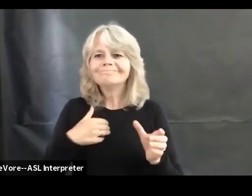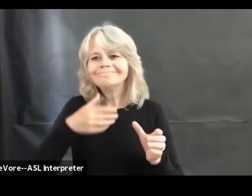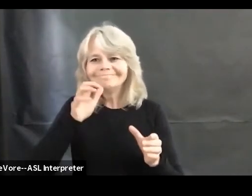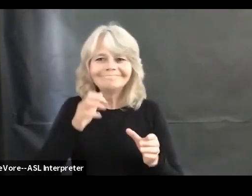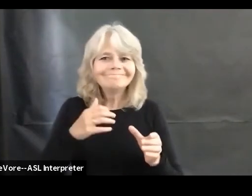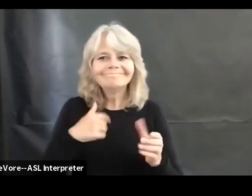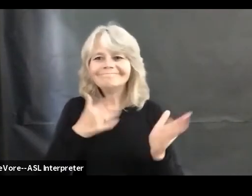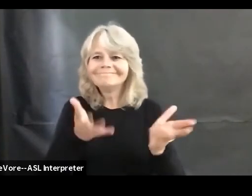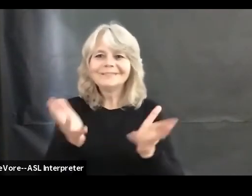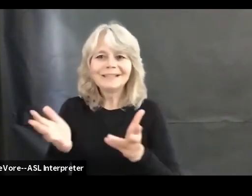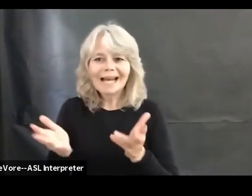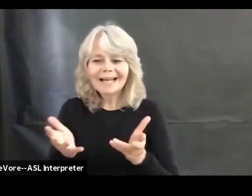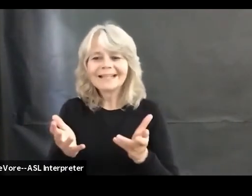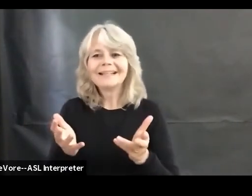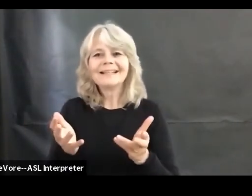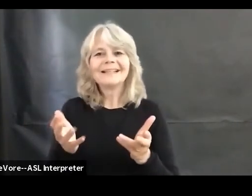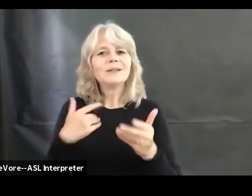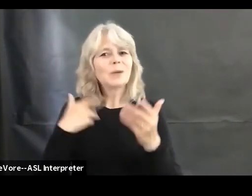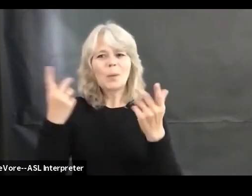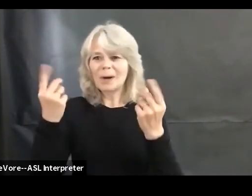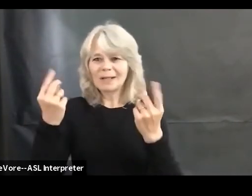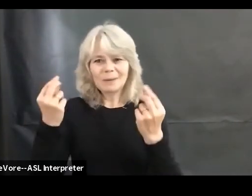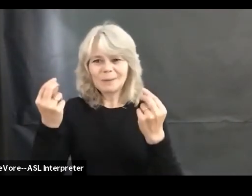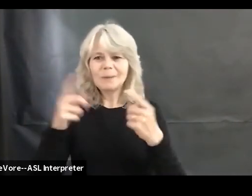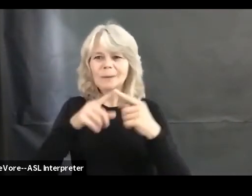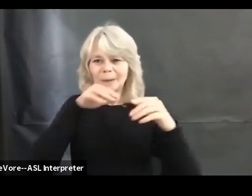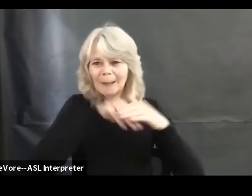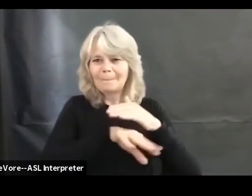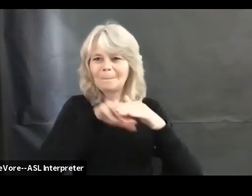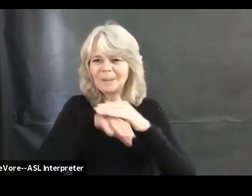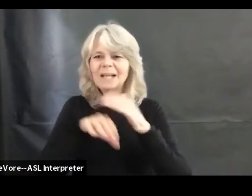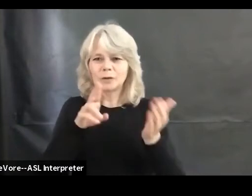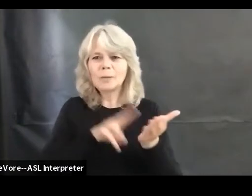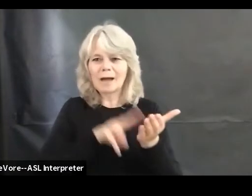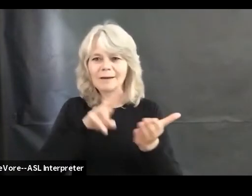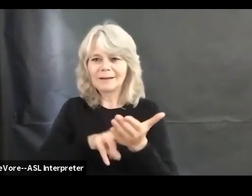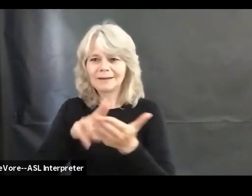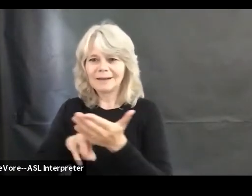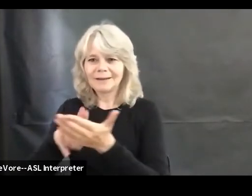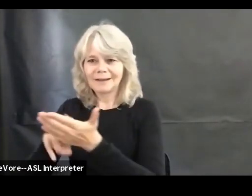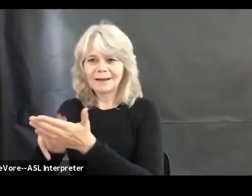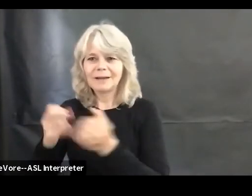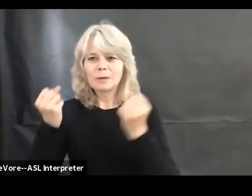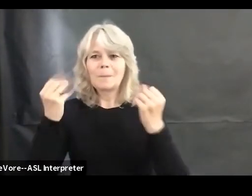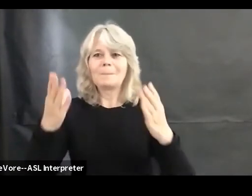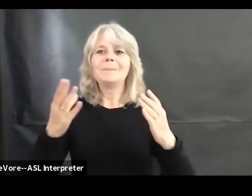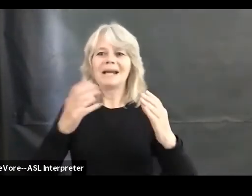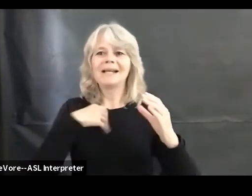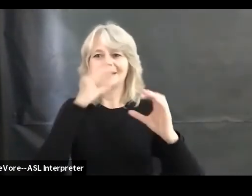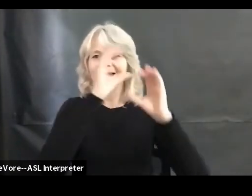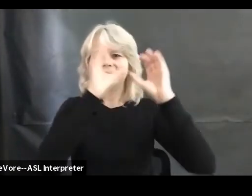into like a big room, and then you get separated out into smaller rooms. So smaller groups of people,